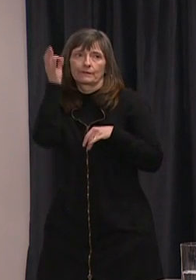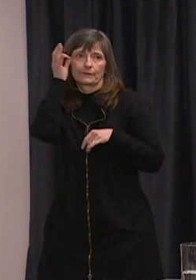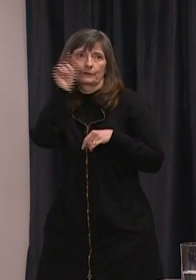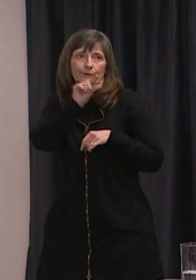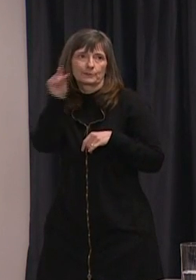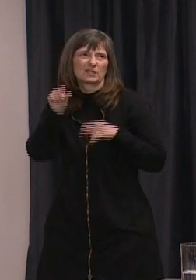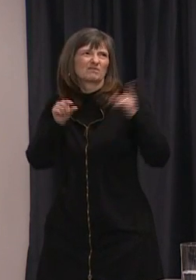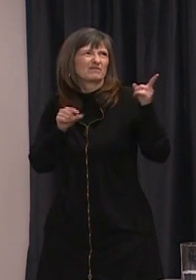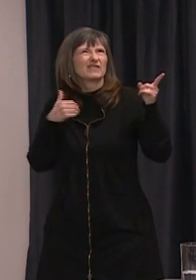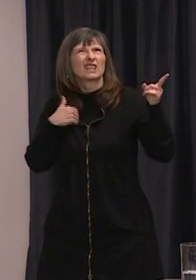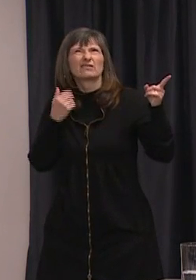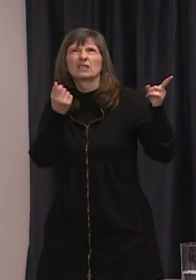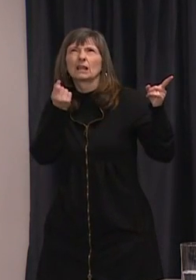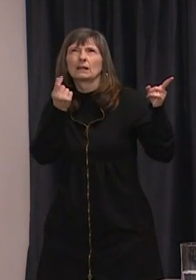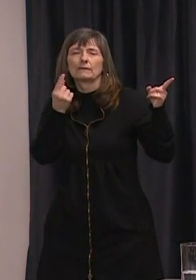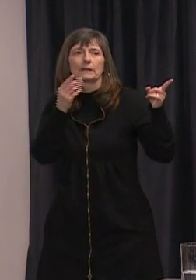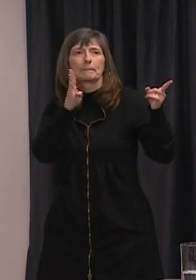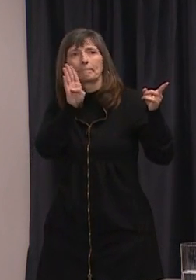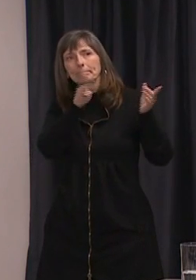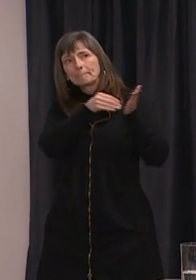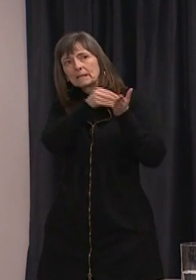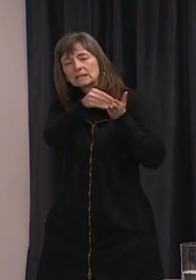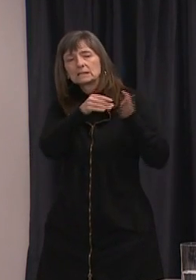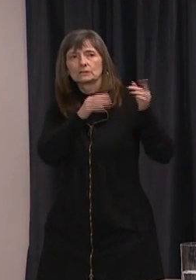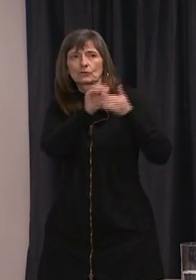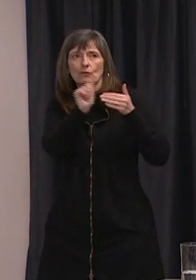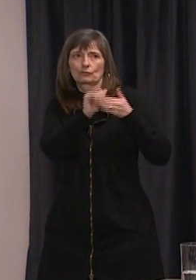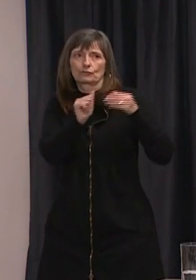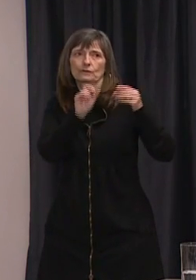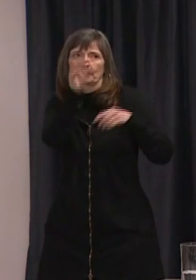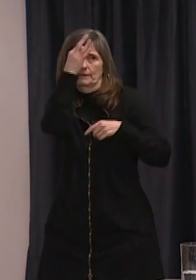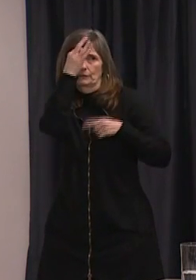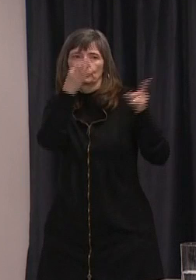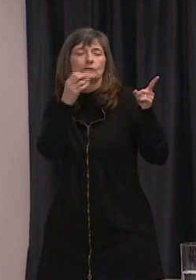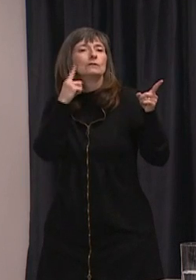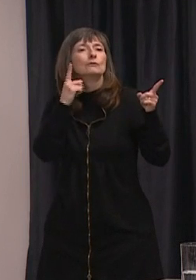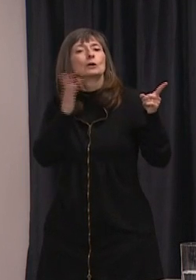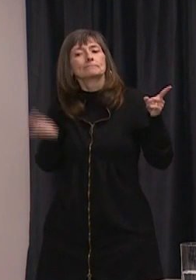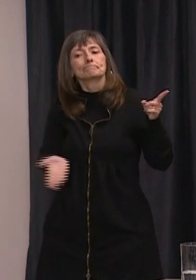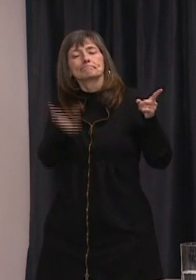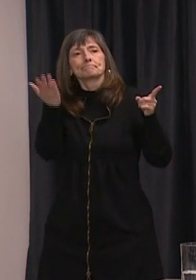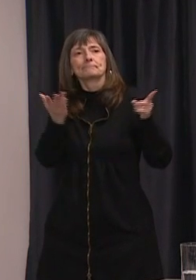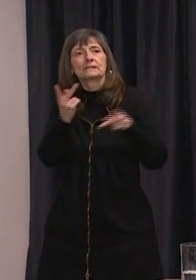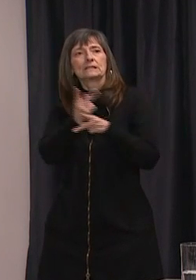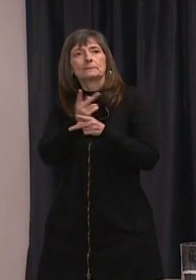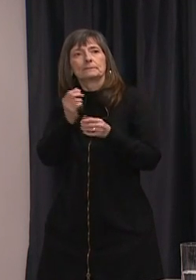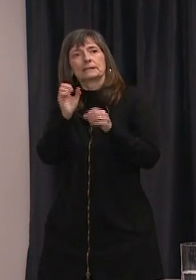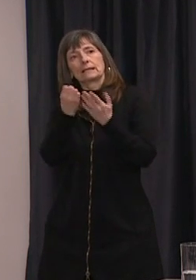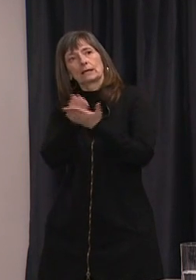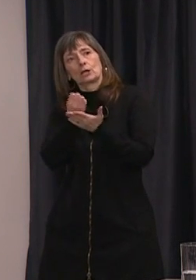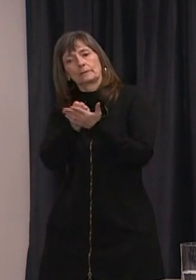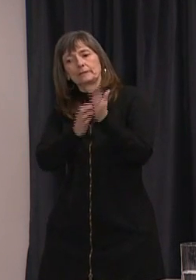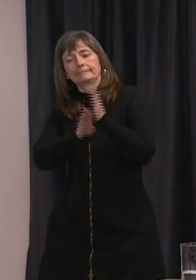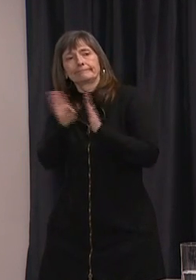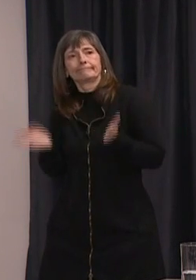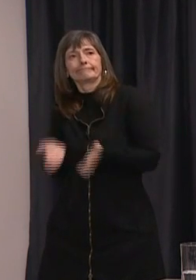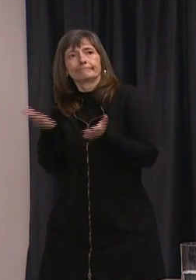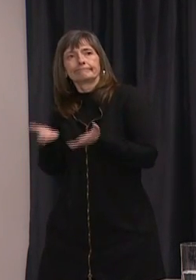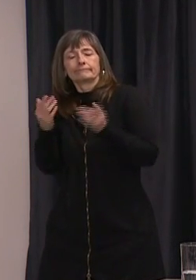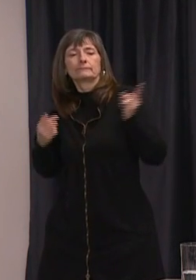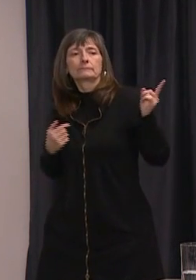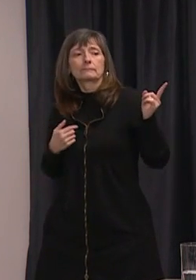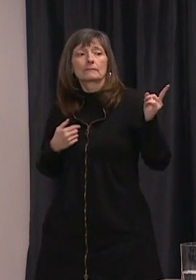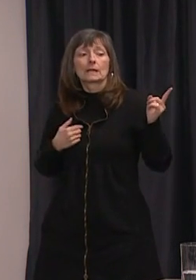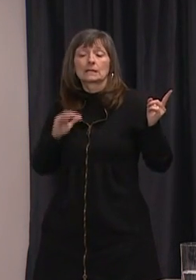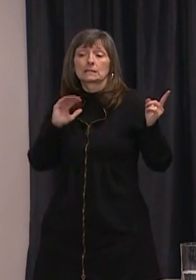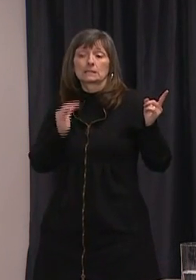billion 11 billion in total on the table for uh economic stimulus and help my understanding is that uh the